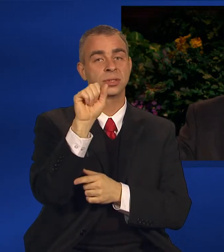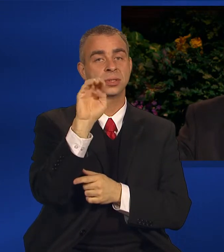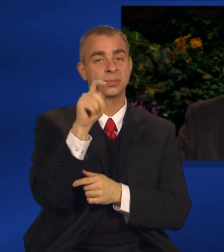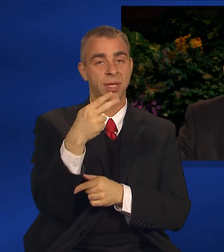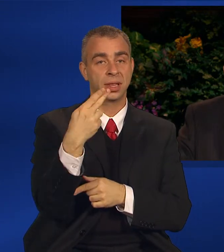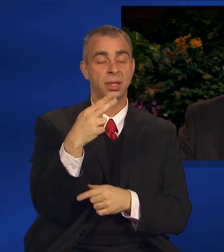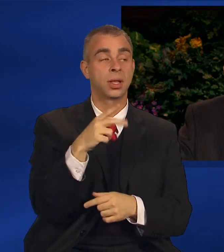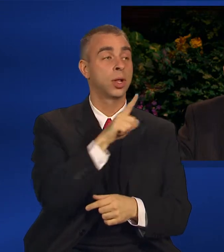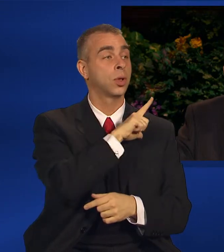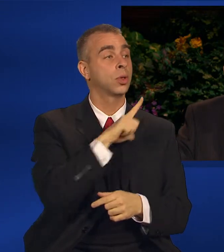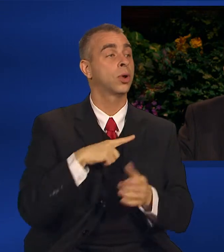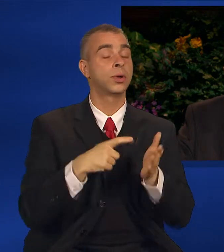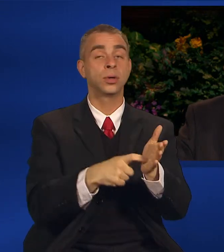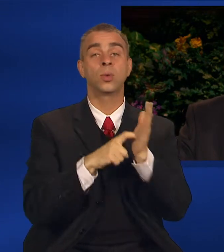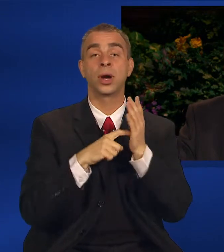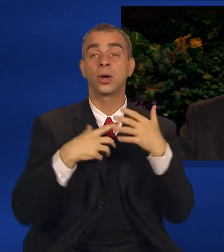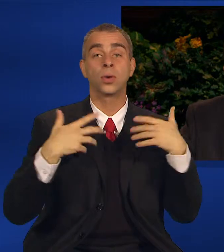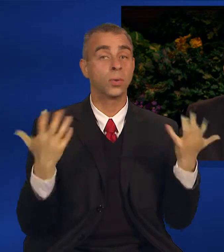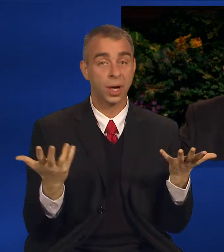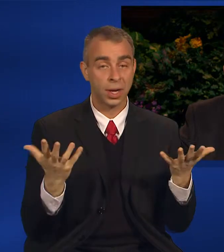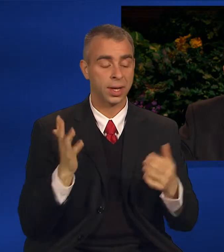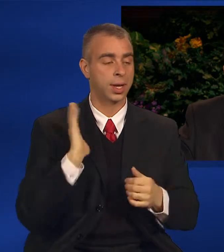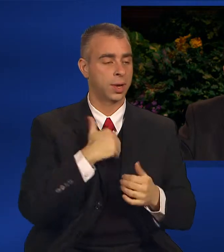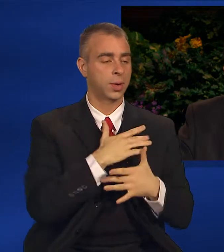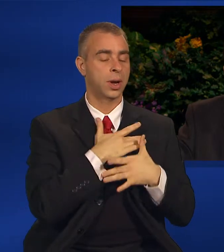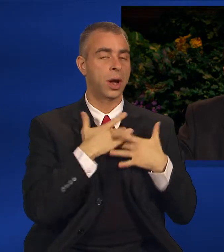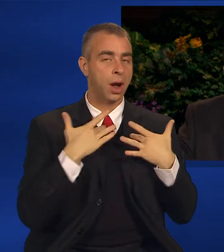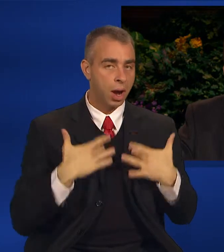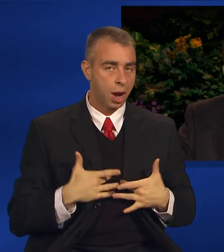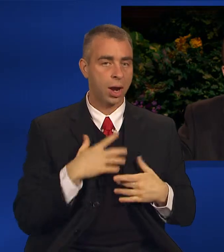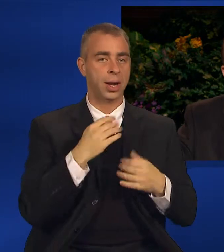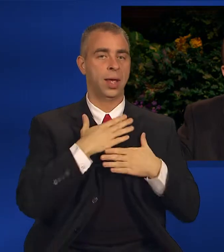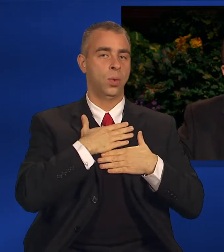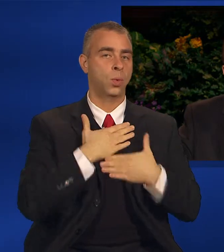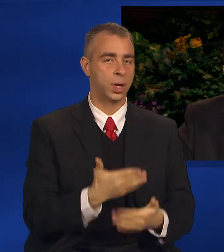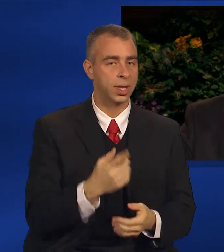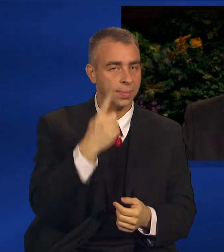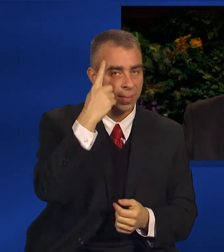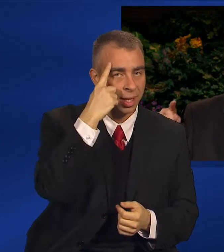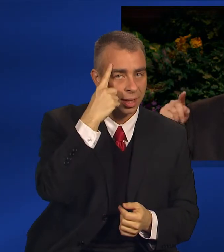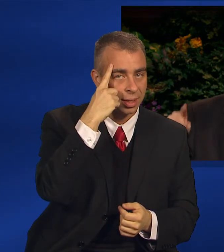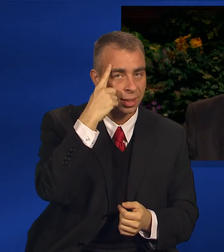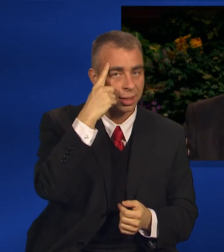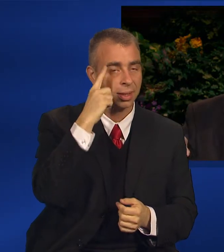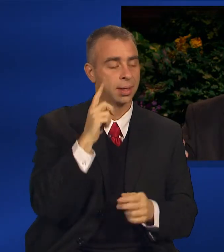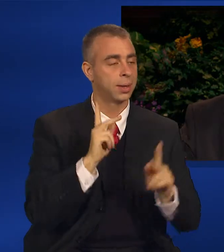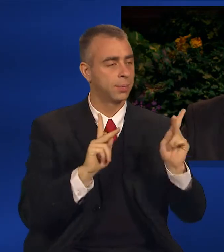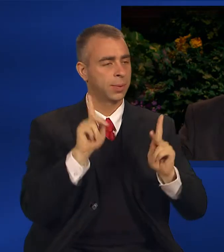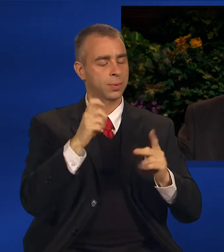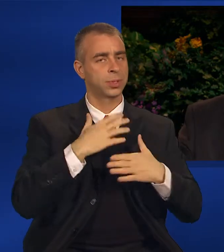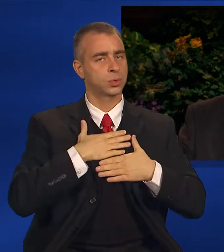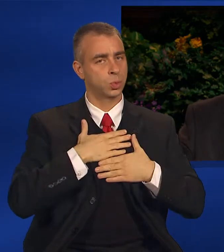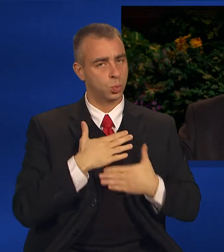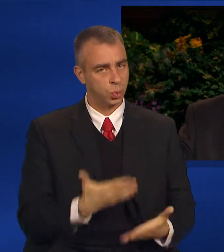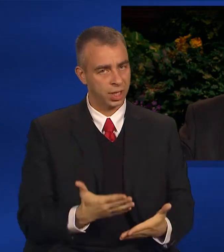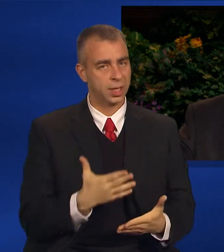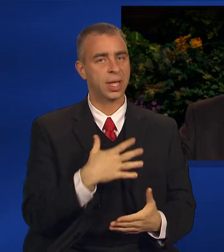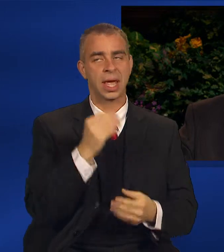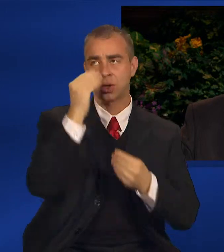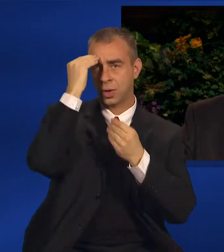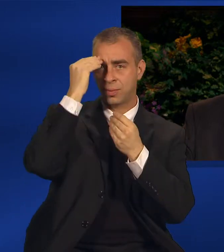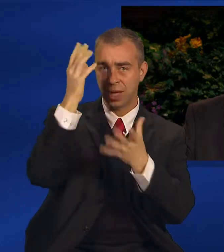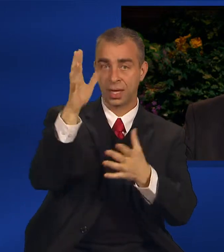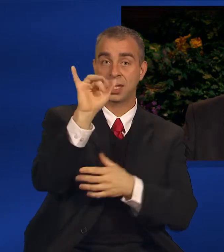the heart and a willing mind, and the willing and obedient, shall eat